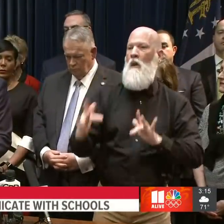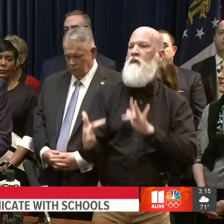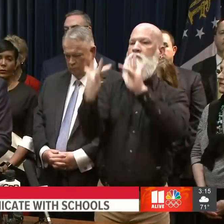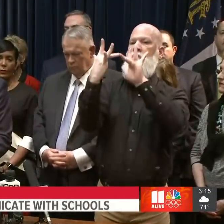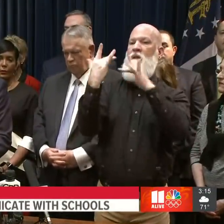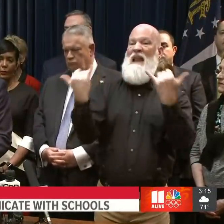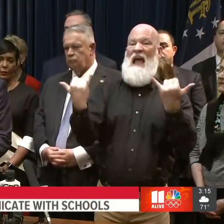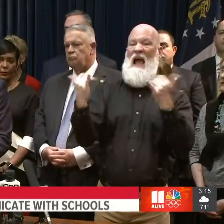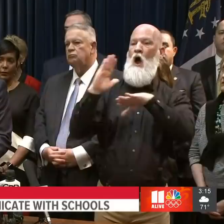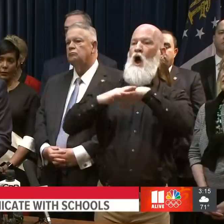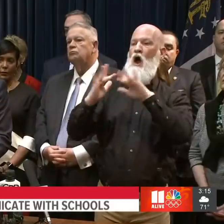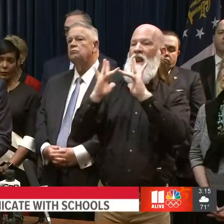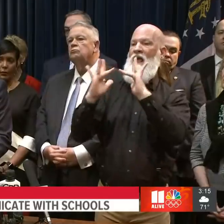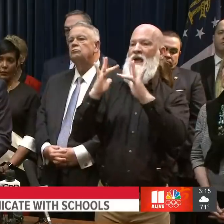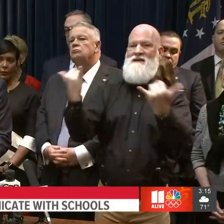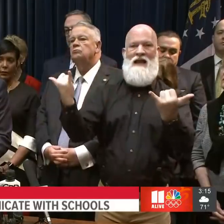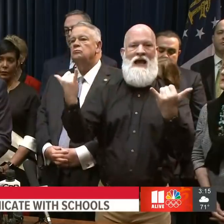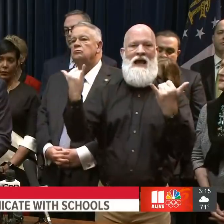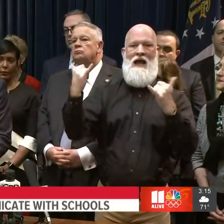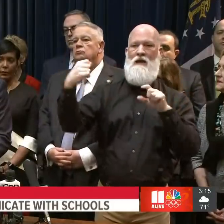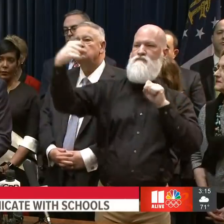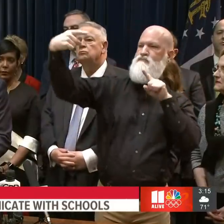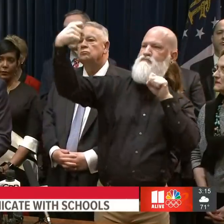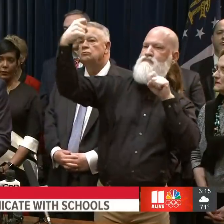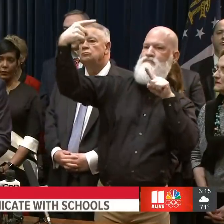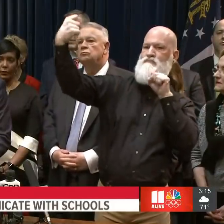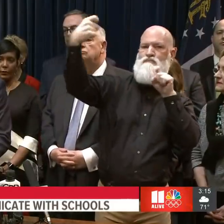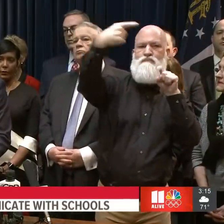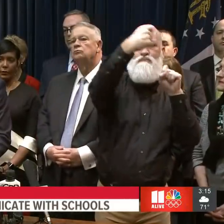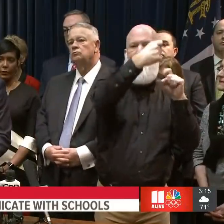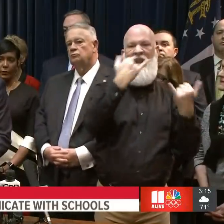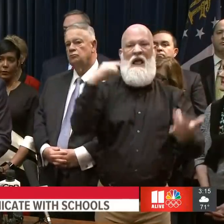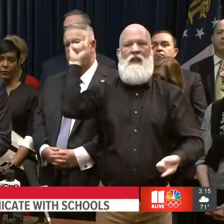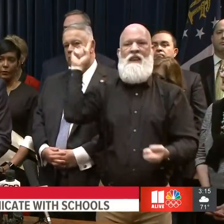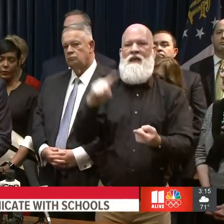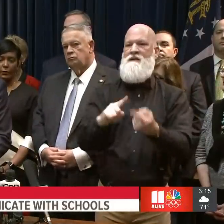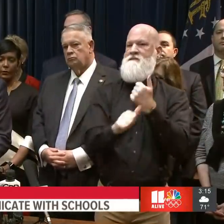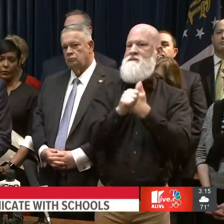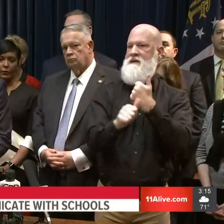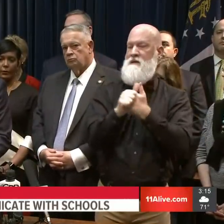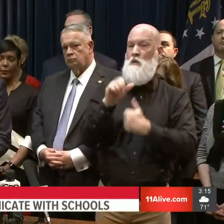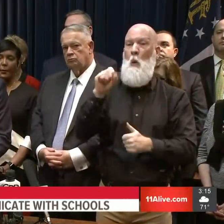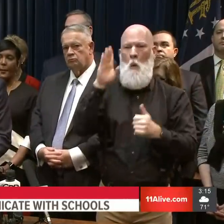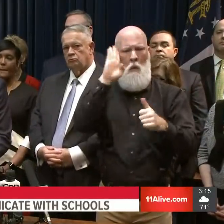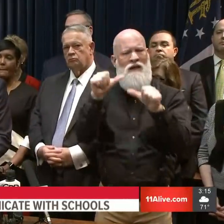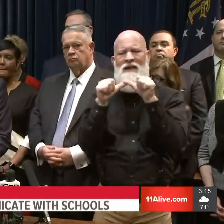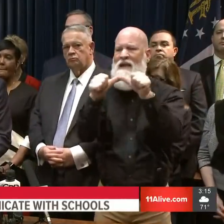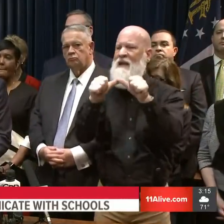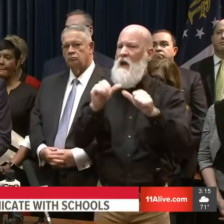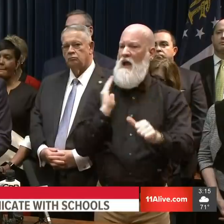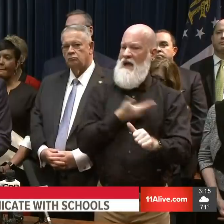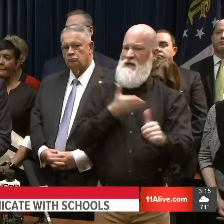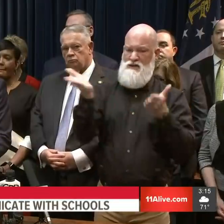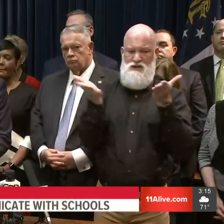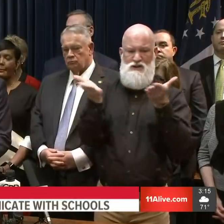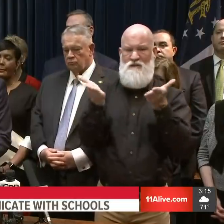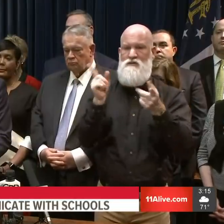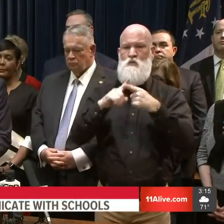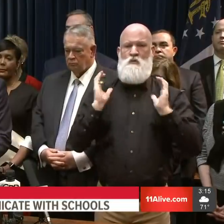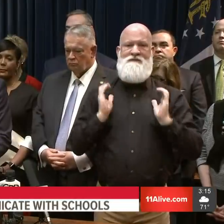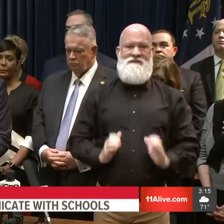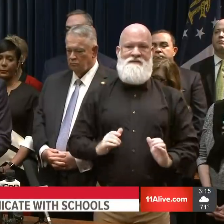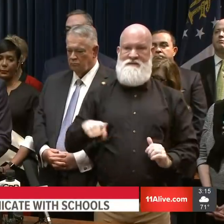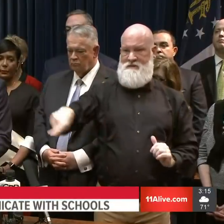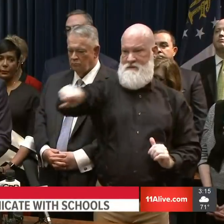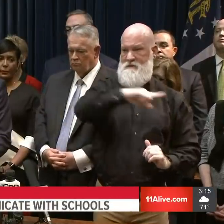prevent substantial disruption of services to our constituents, but also help mitigate risk. We will be sending